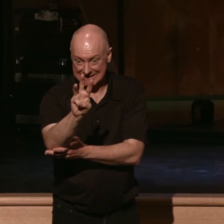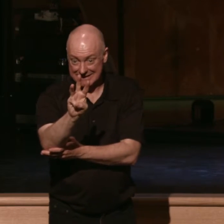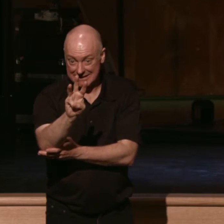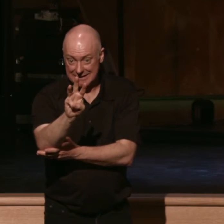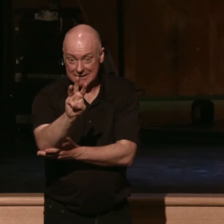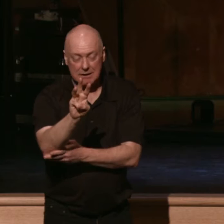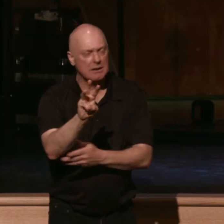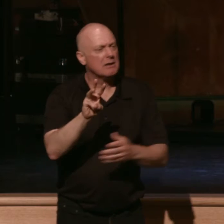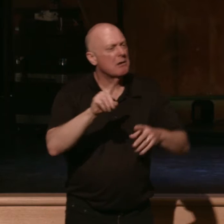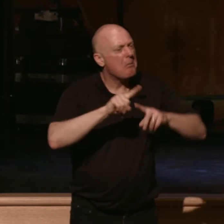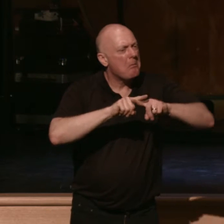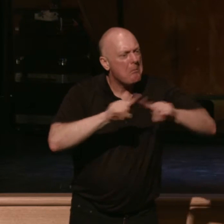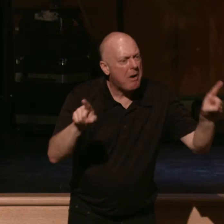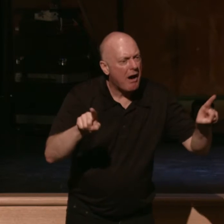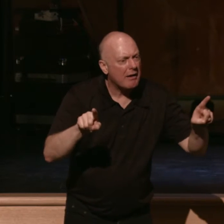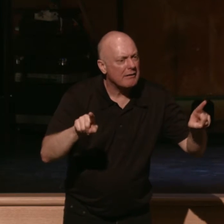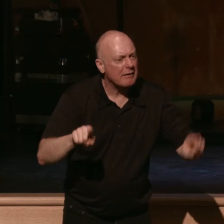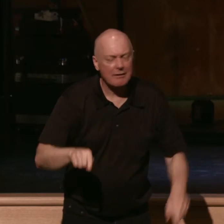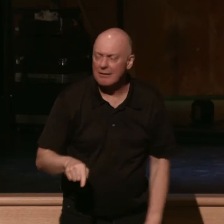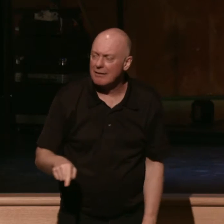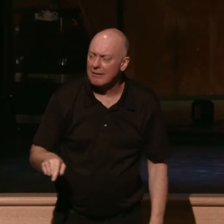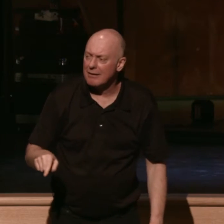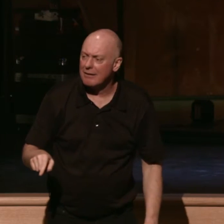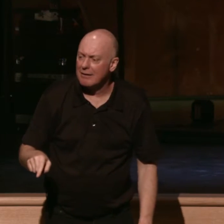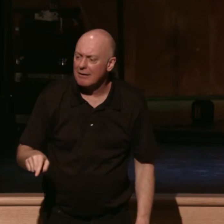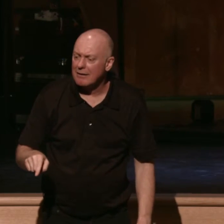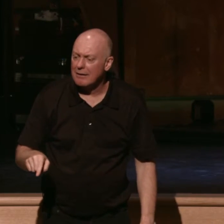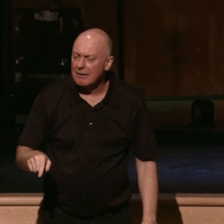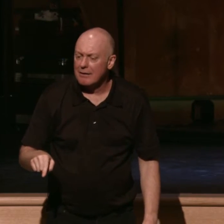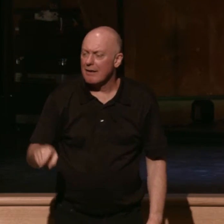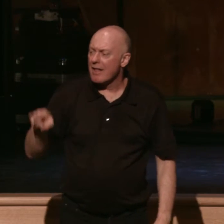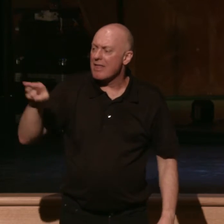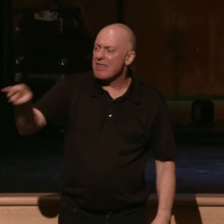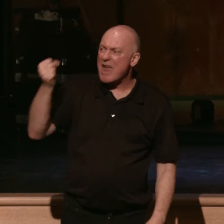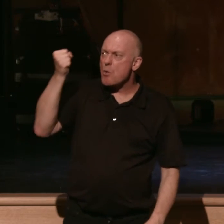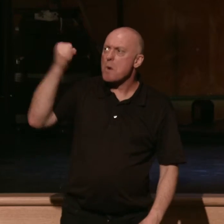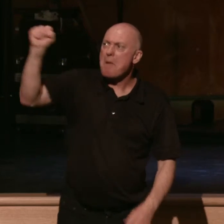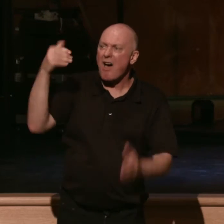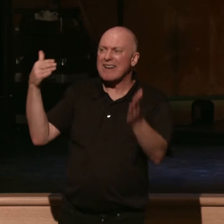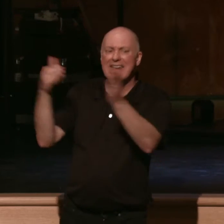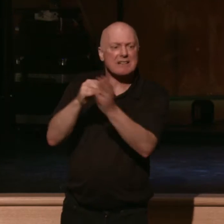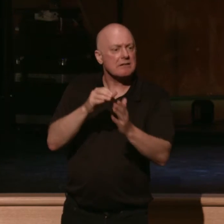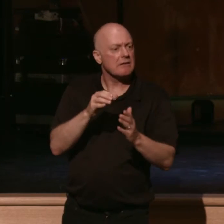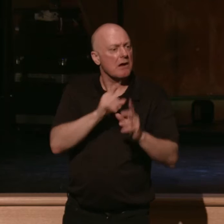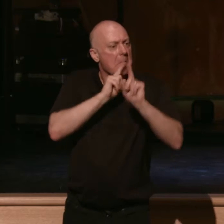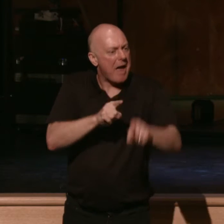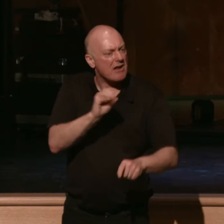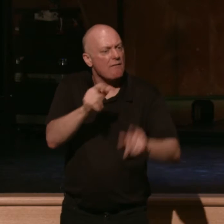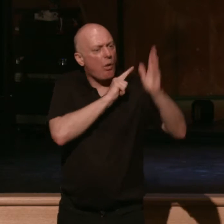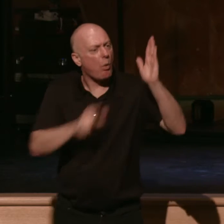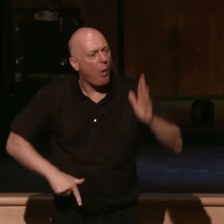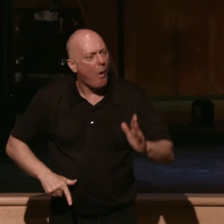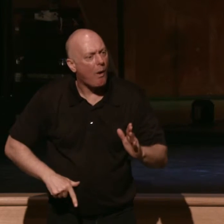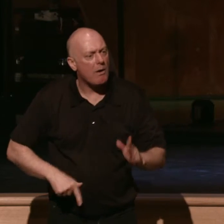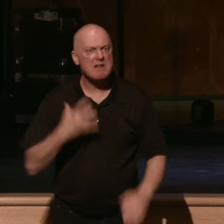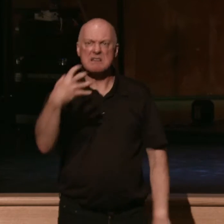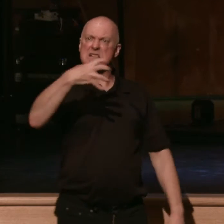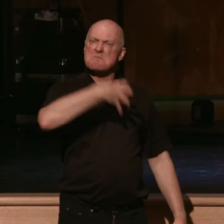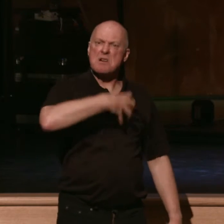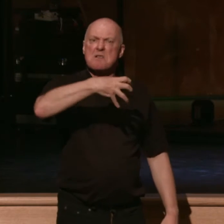Yet you would not go up but rebelled against the command of the Lord your God and you murmured in your tents